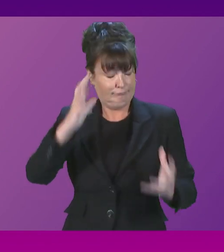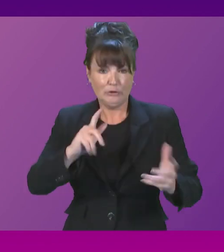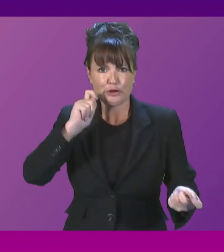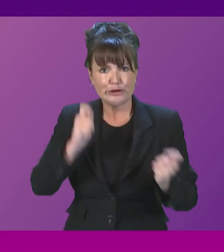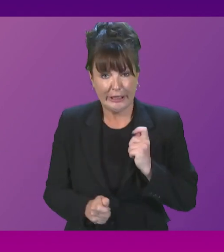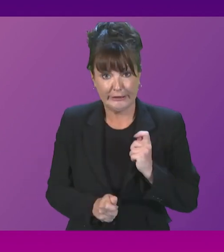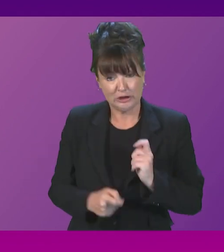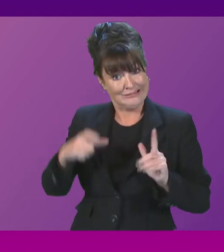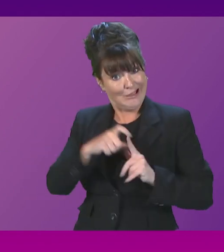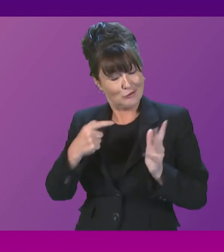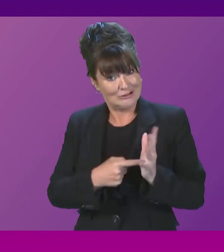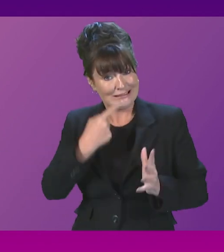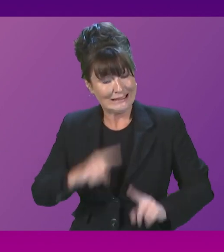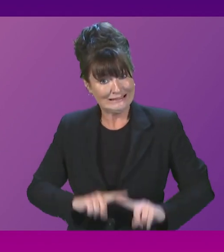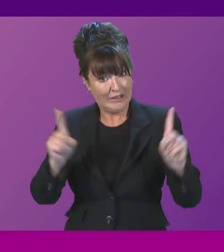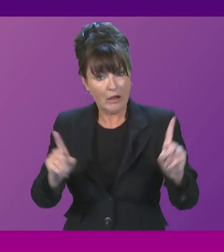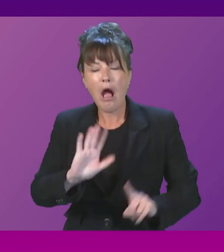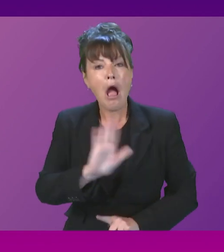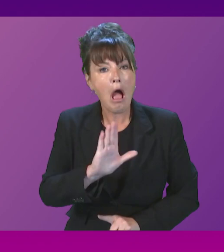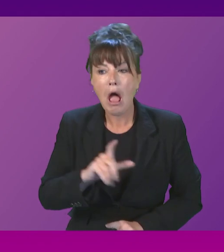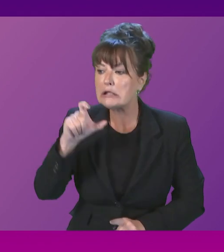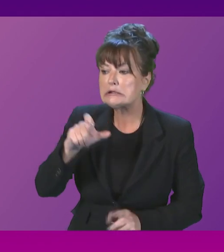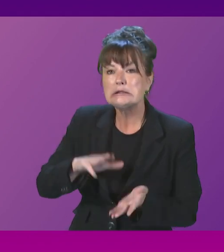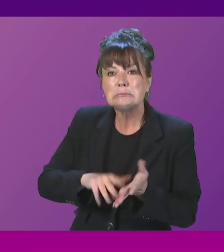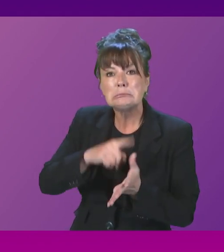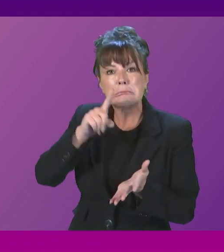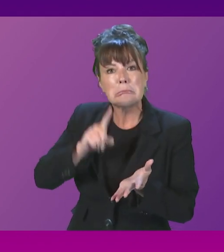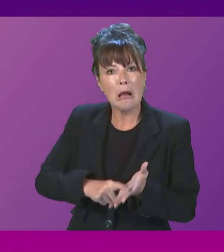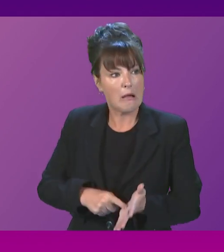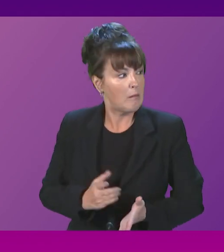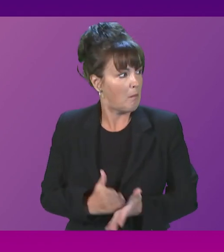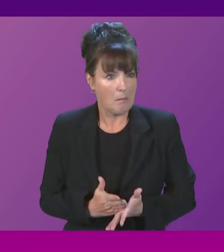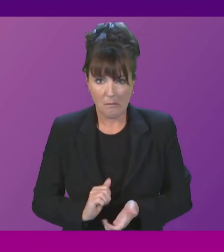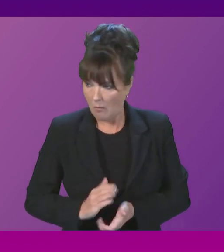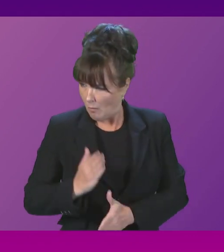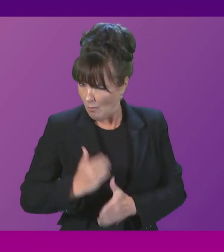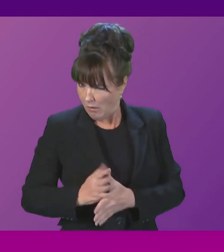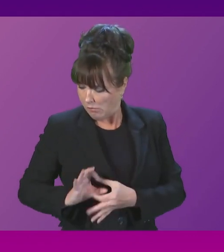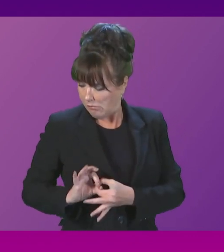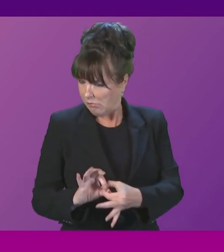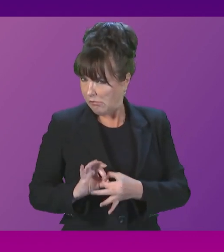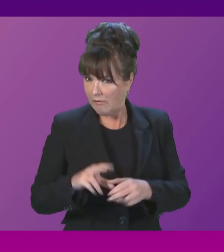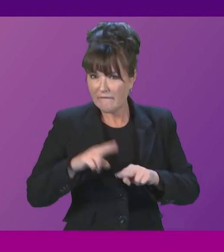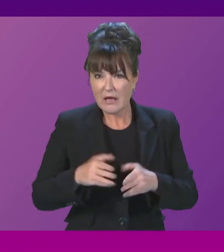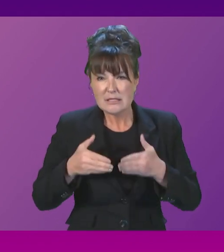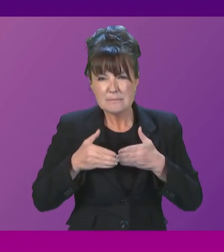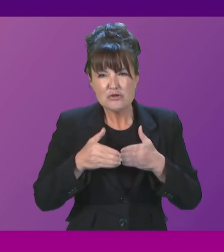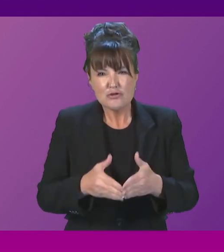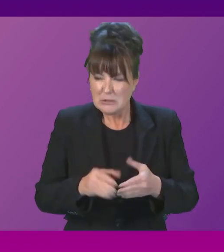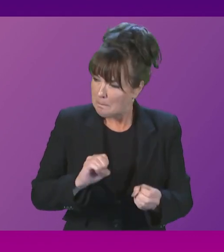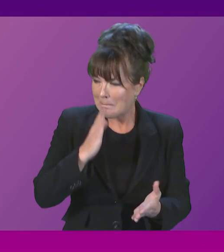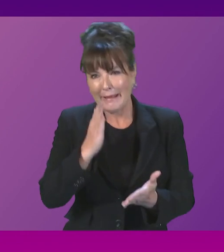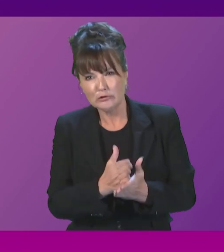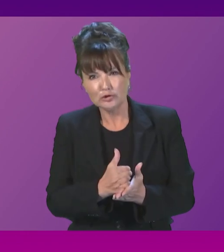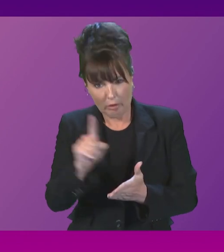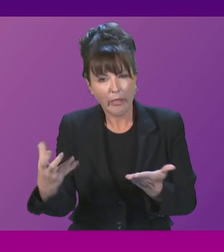Douglas Ross is alleging that CMALE actually in some way collaborated with Ferguson's to ensure that the contract wiped to that shipyard.